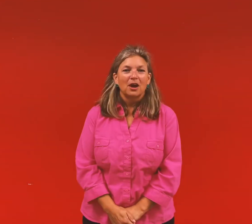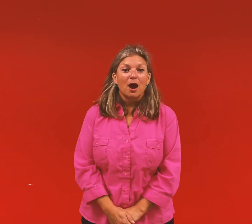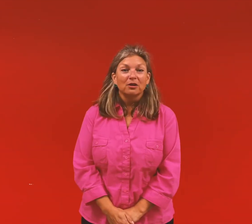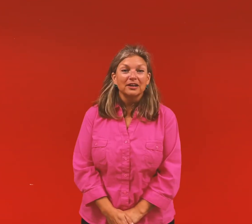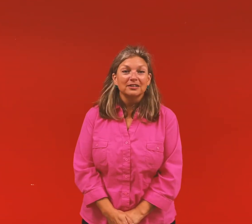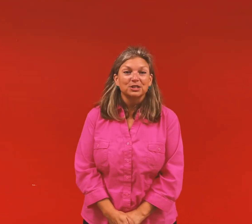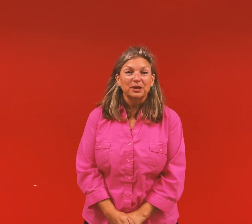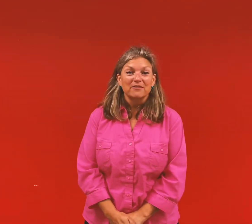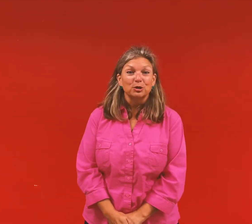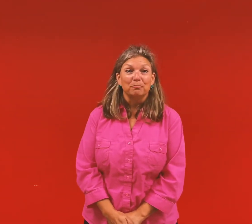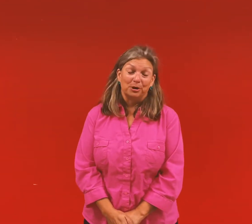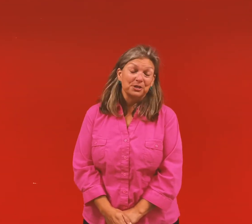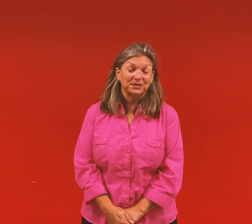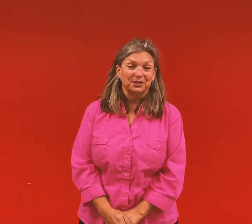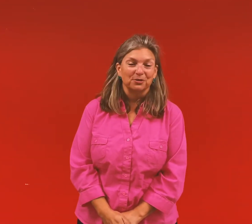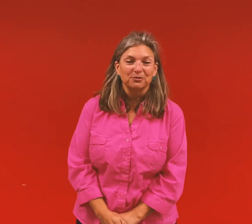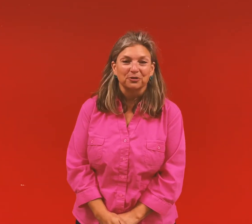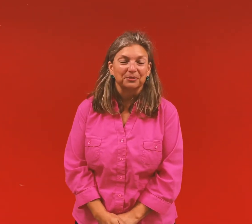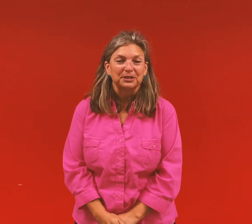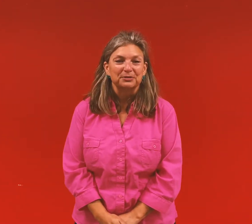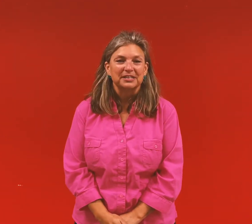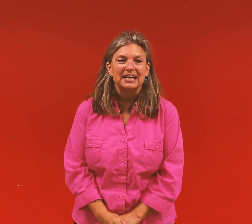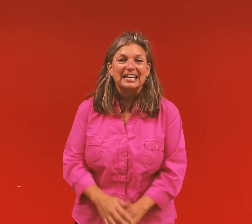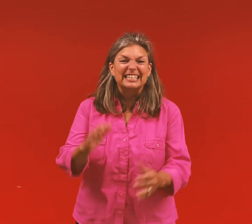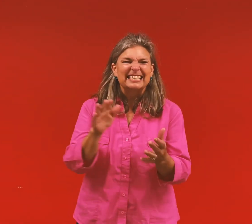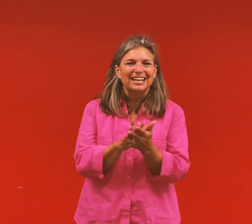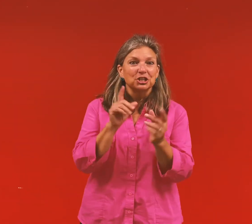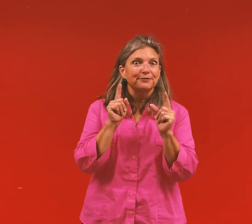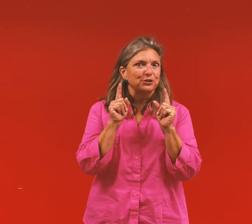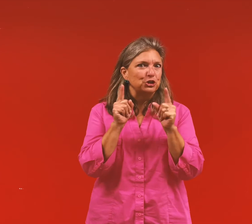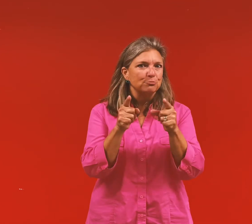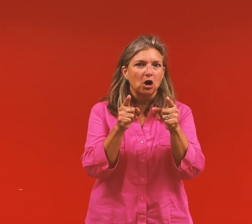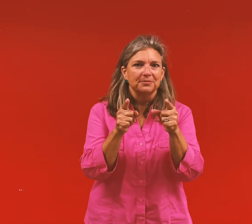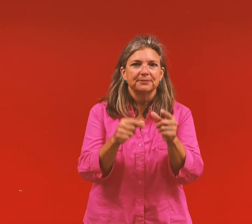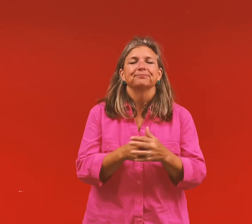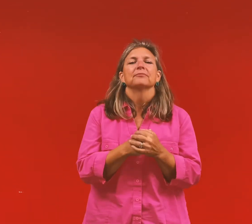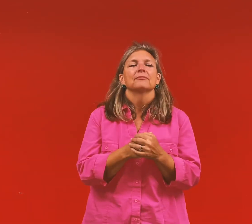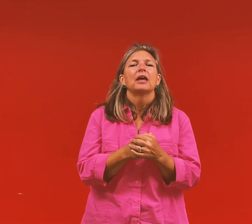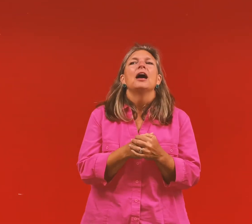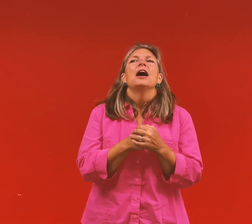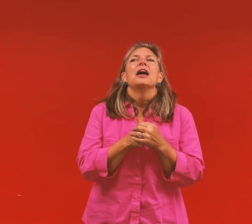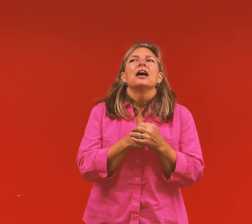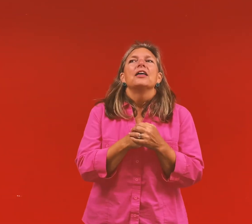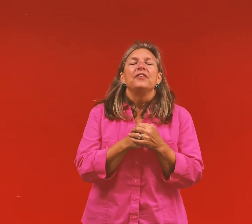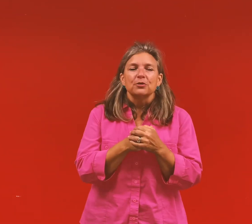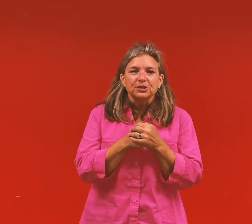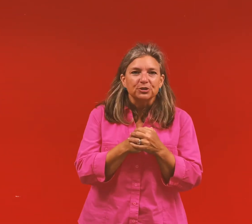Okay, so we have a little bonus here from Miss Lucy. This is actually for you moms. There is a little